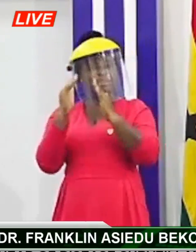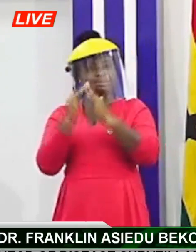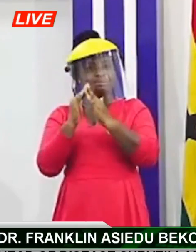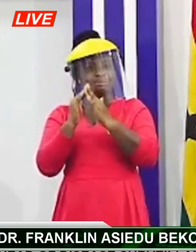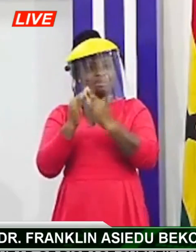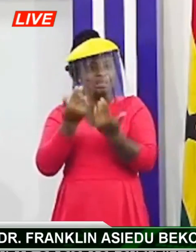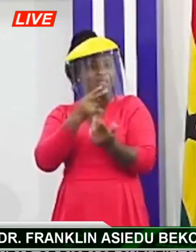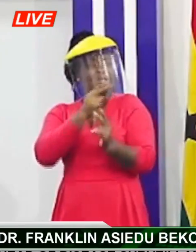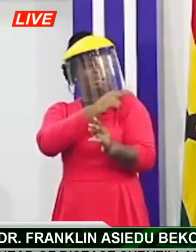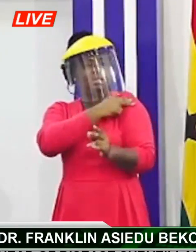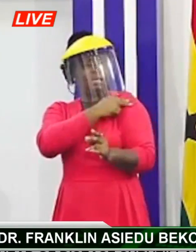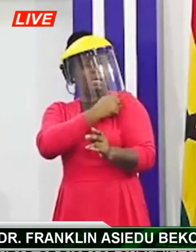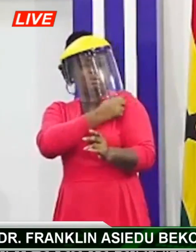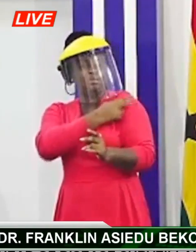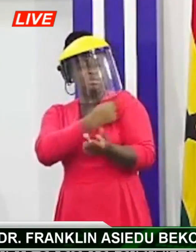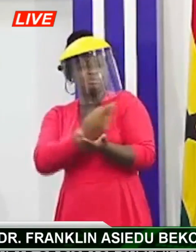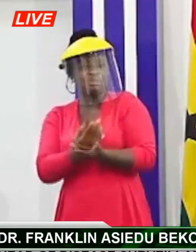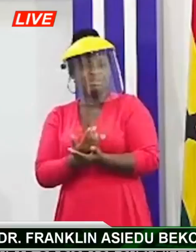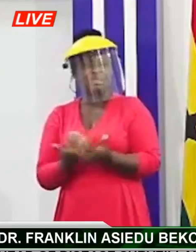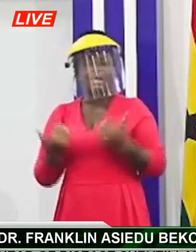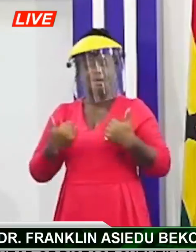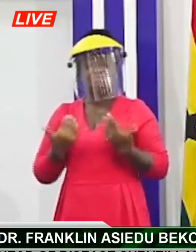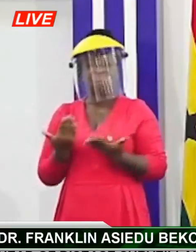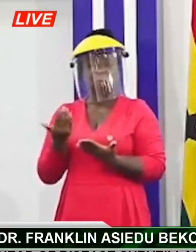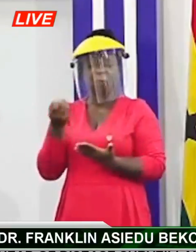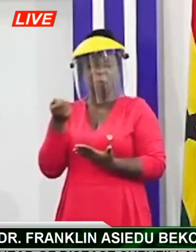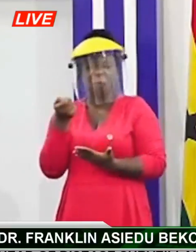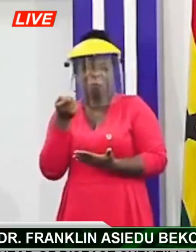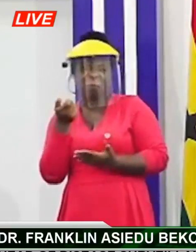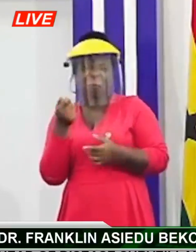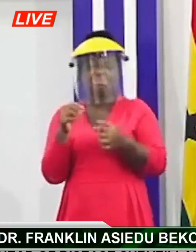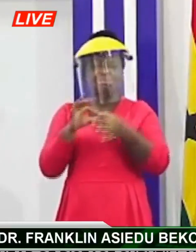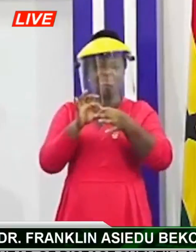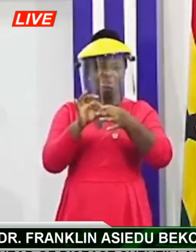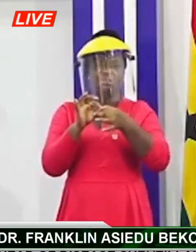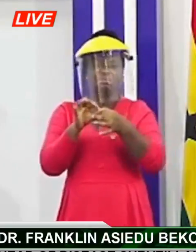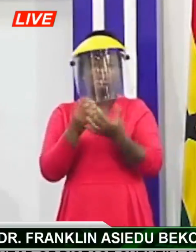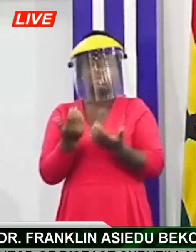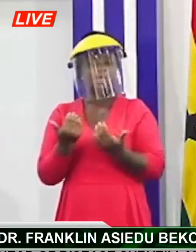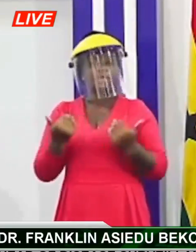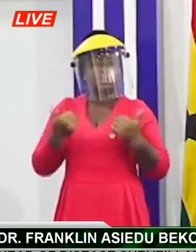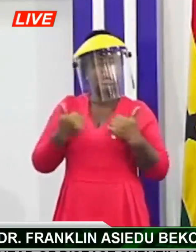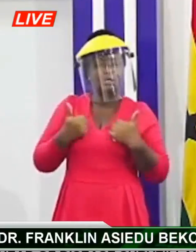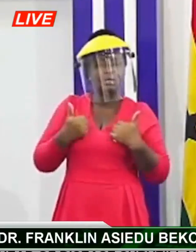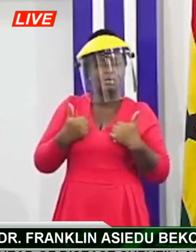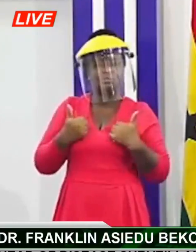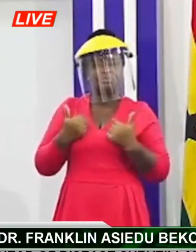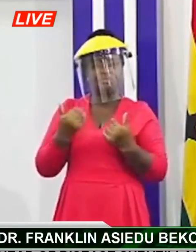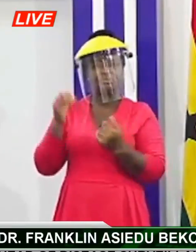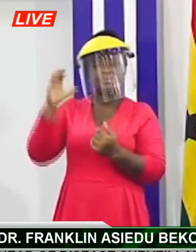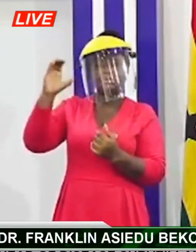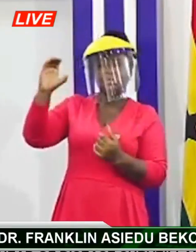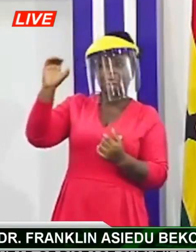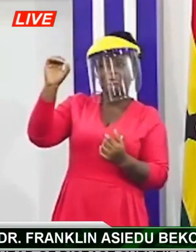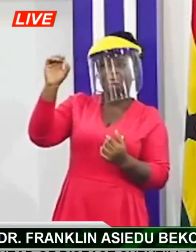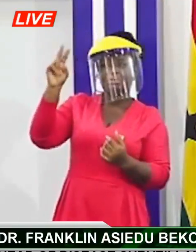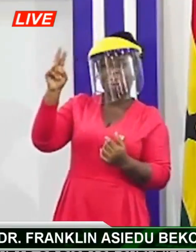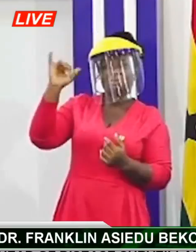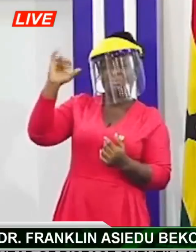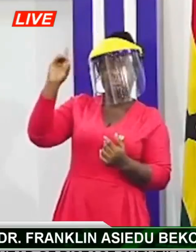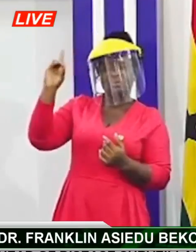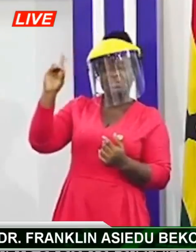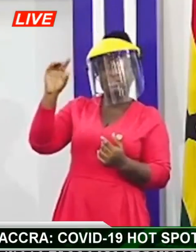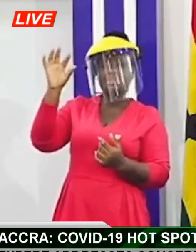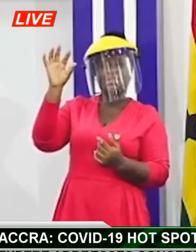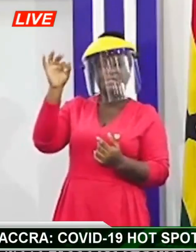health sector so there's a bit of collaboration in that perspective they even have um what they call the corvette um 19 center